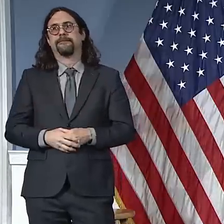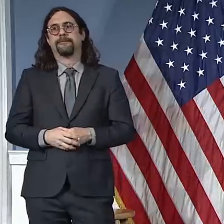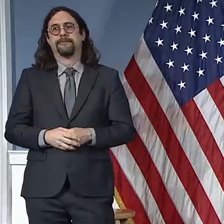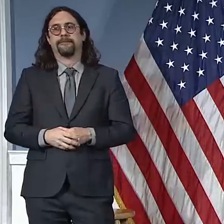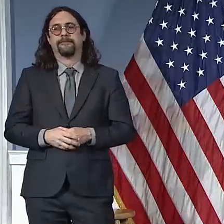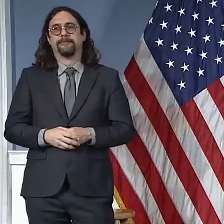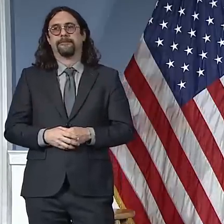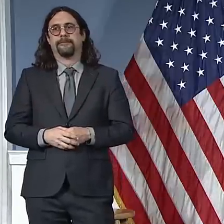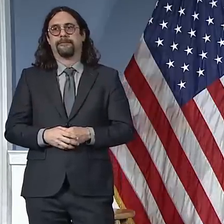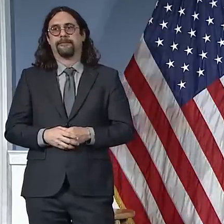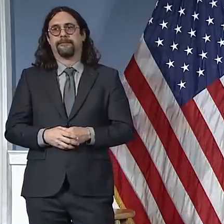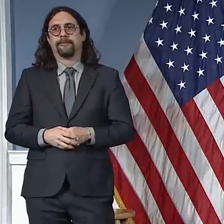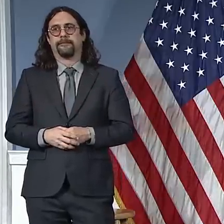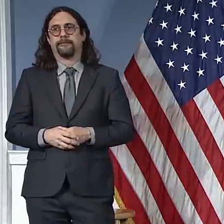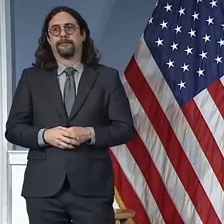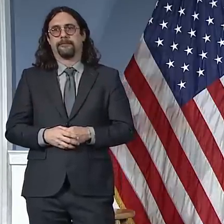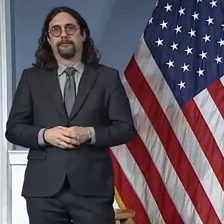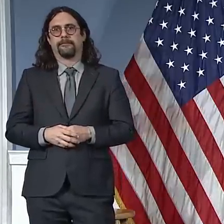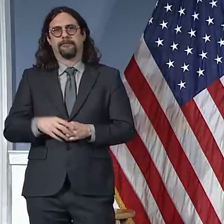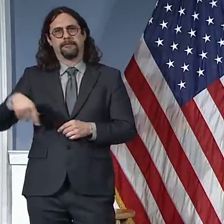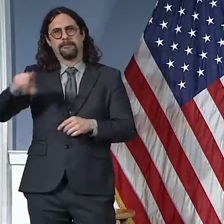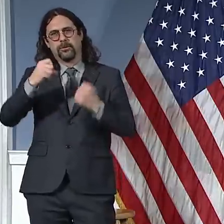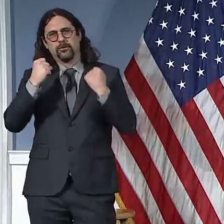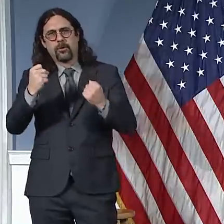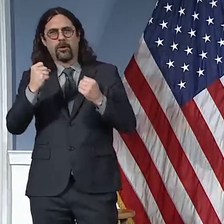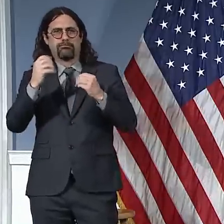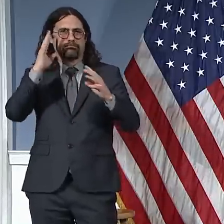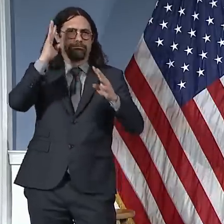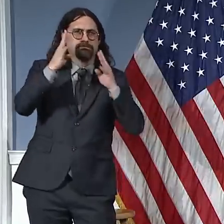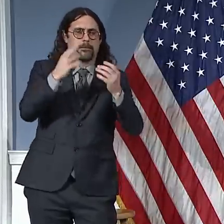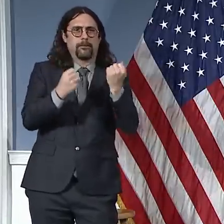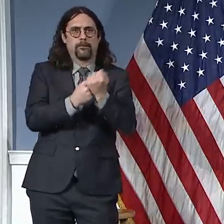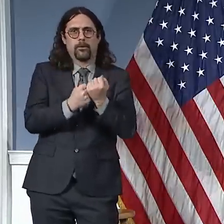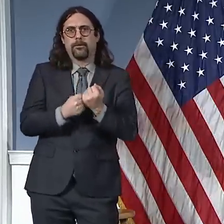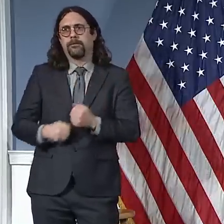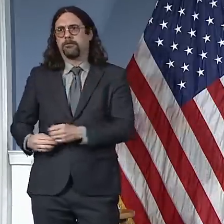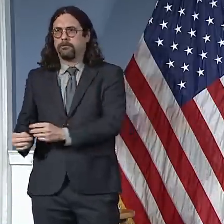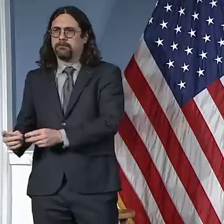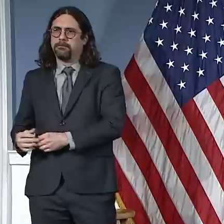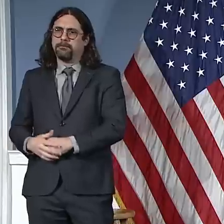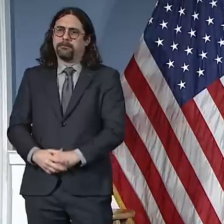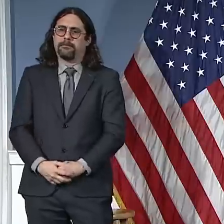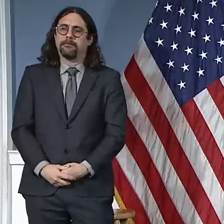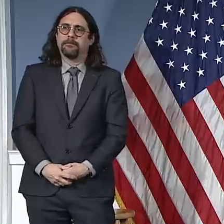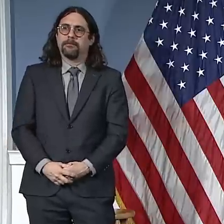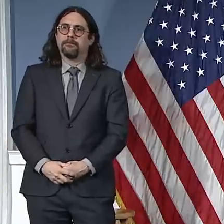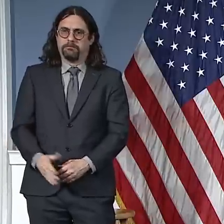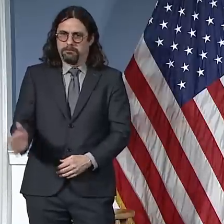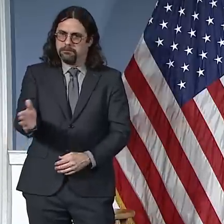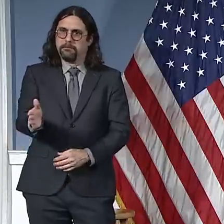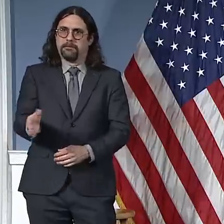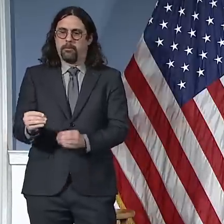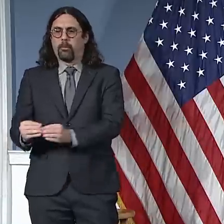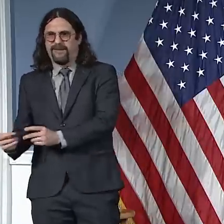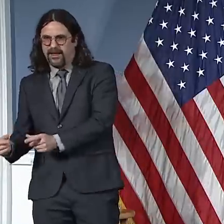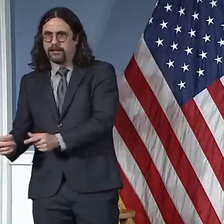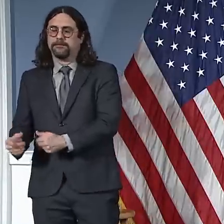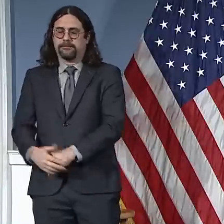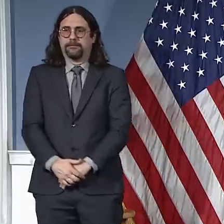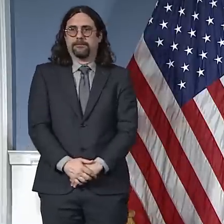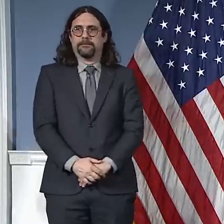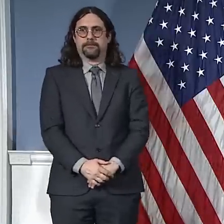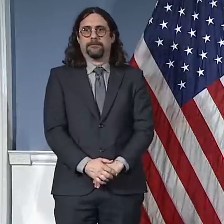supporting each other. That's what I expect and have always seen from my fellow New Yorkers. I want to thank you. I know it's not easy. But I really appreciate